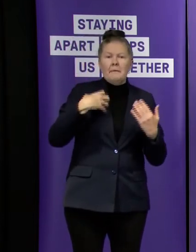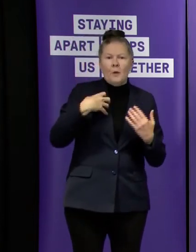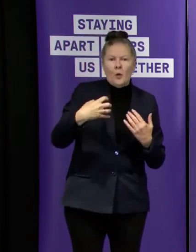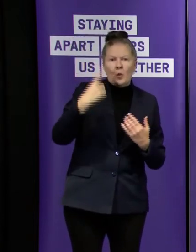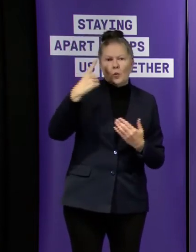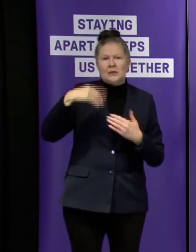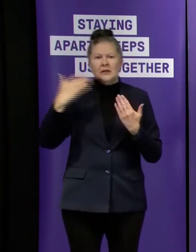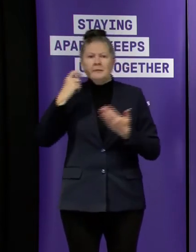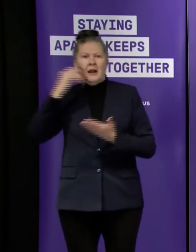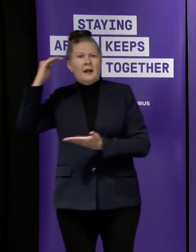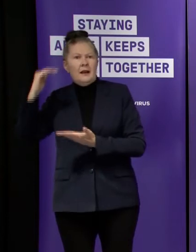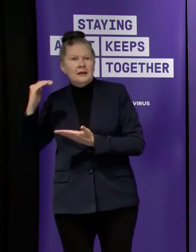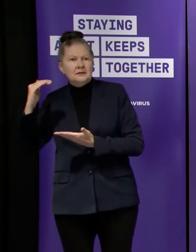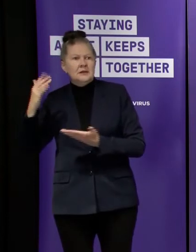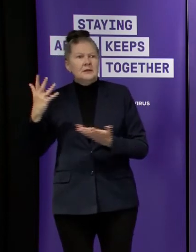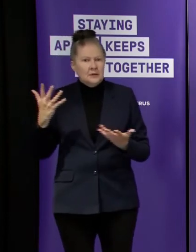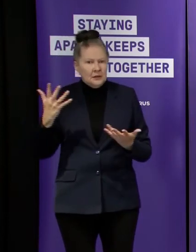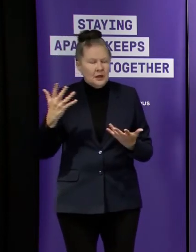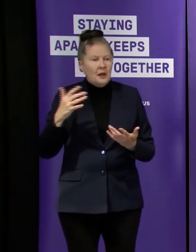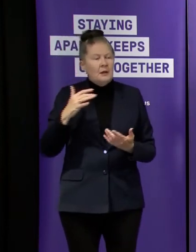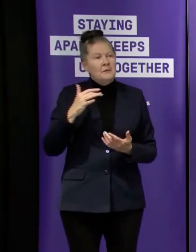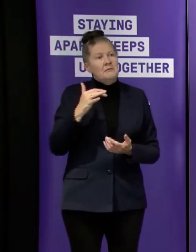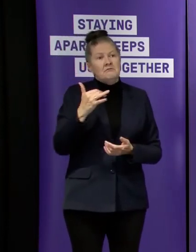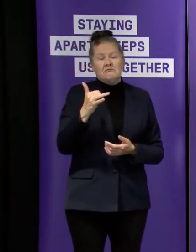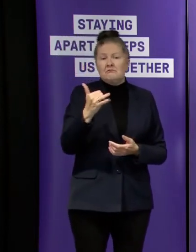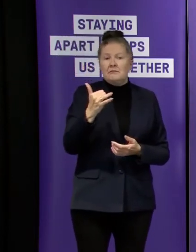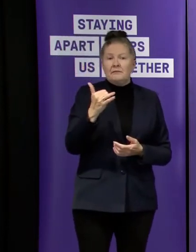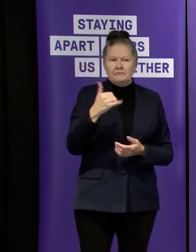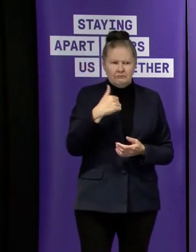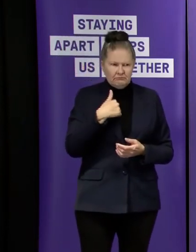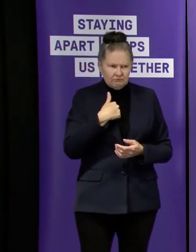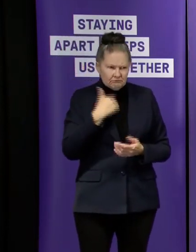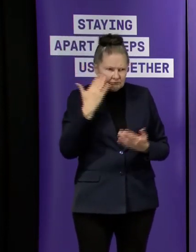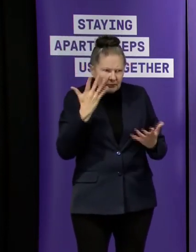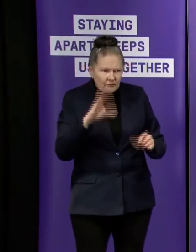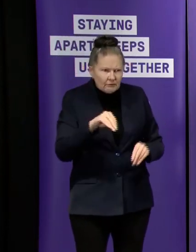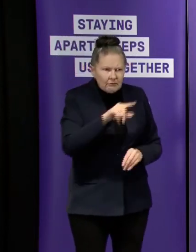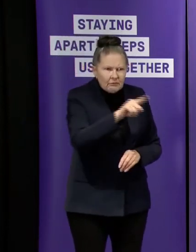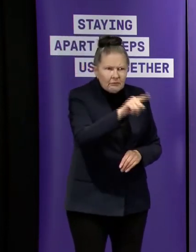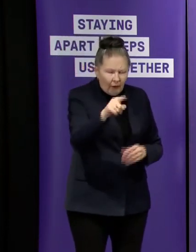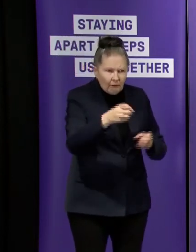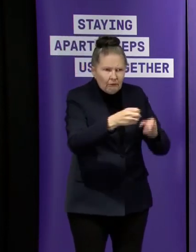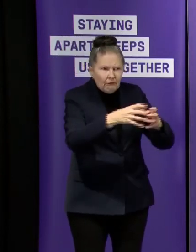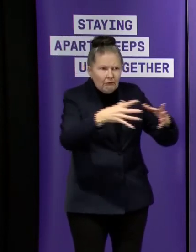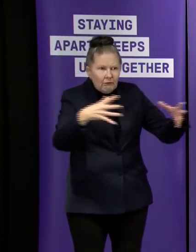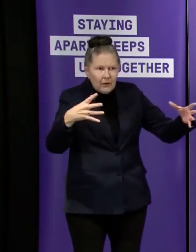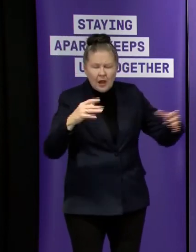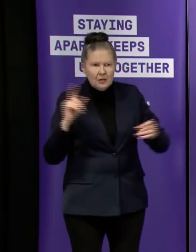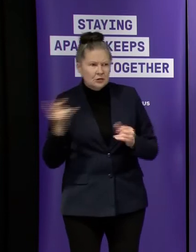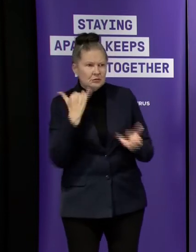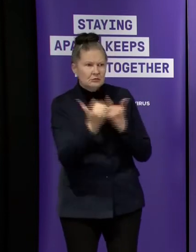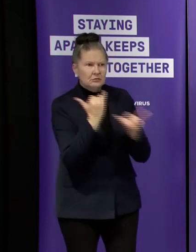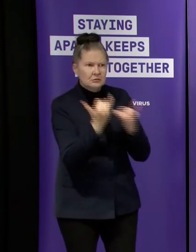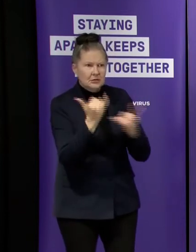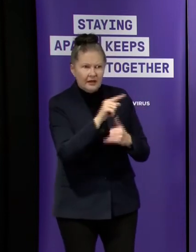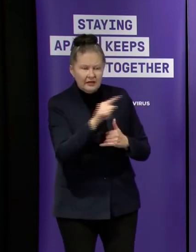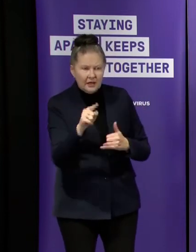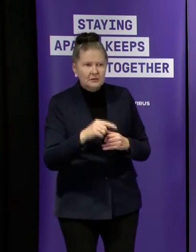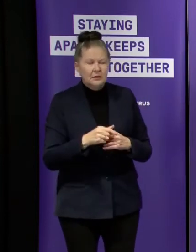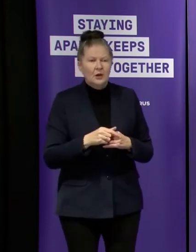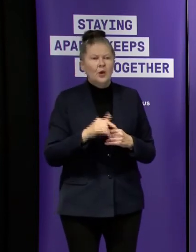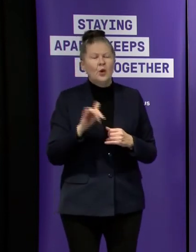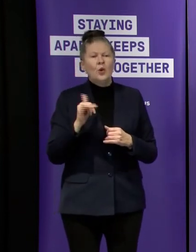if you had more uh mystery cases rather than less then you might be doing more of those calls more interviews